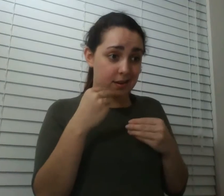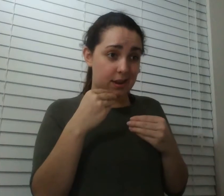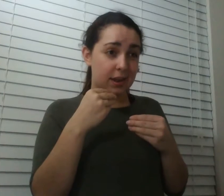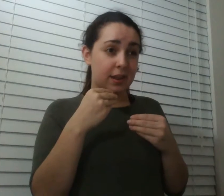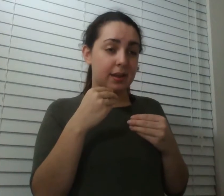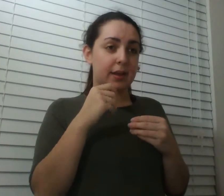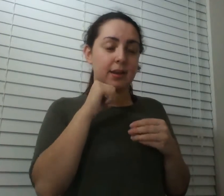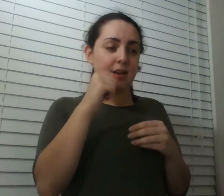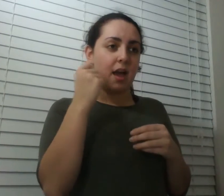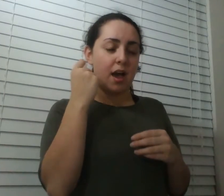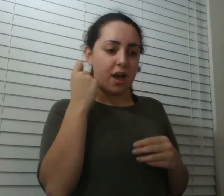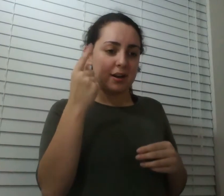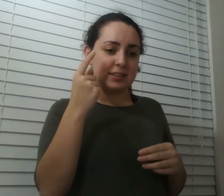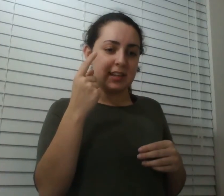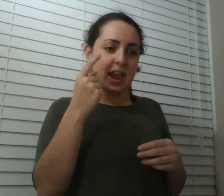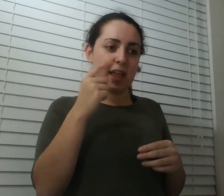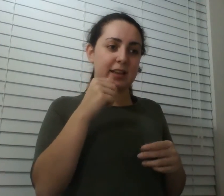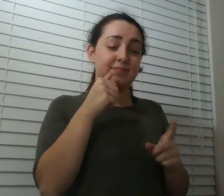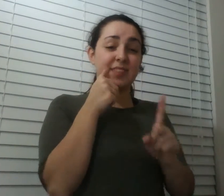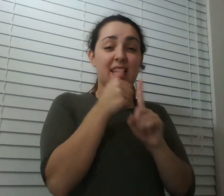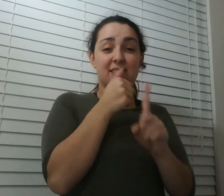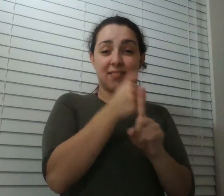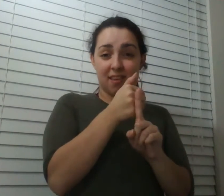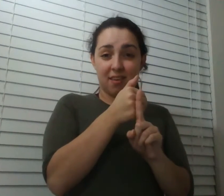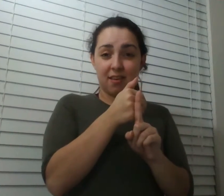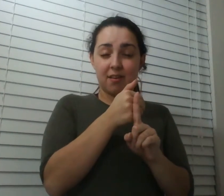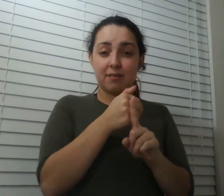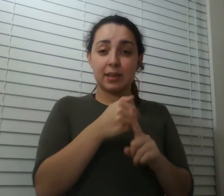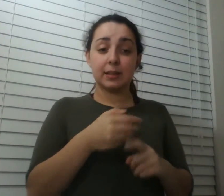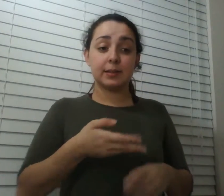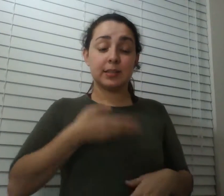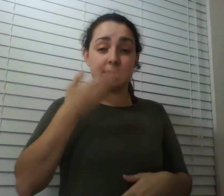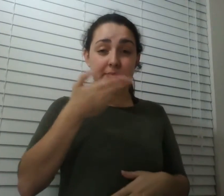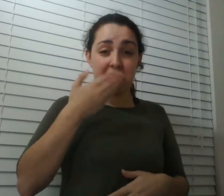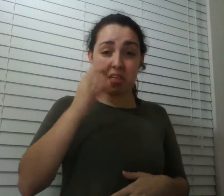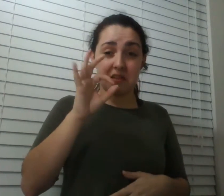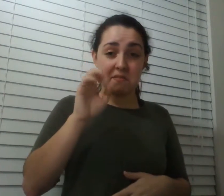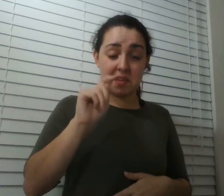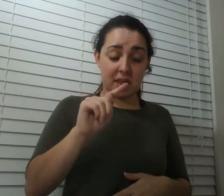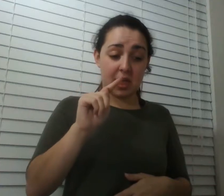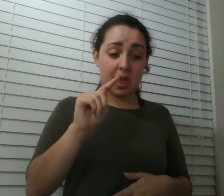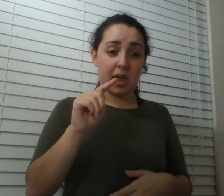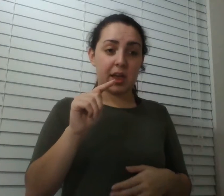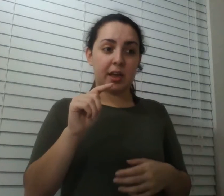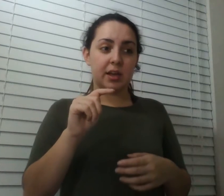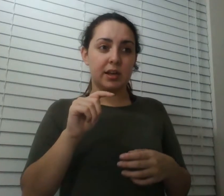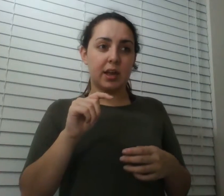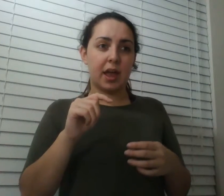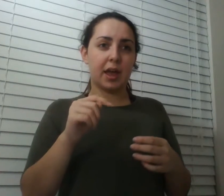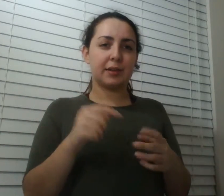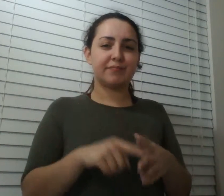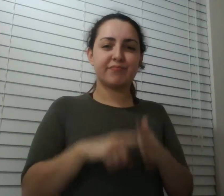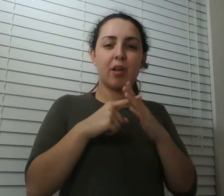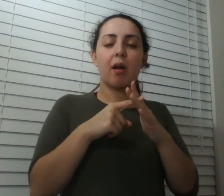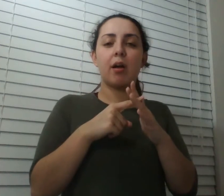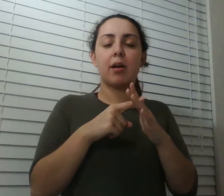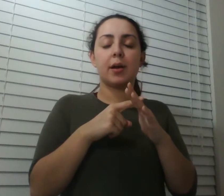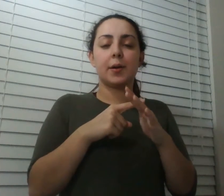the smell of its own fat triggered a feeding behavior that that's highly adaptive you know to feed on fats are very hard to get hold of out in the